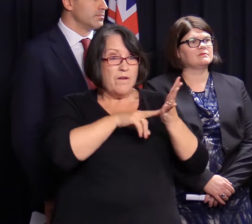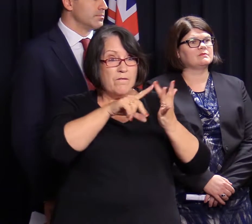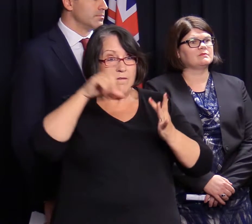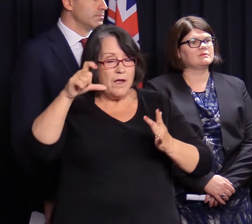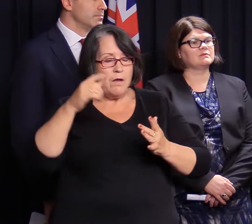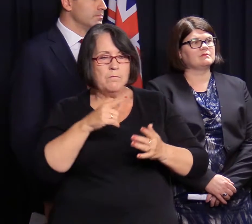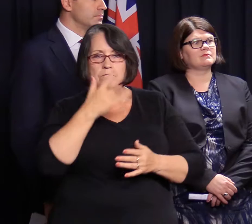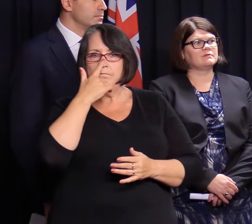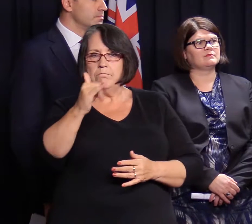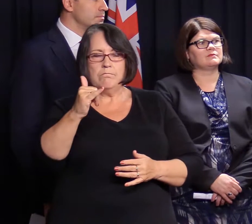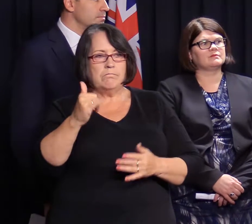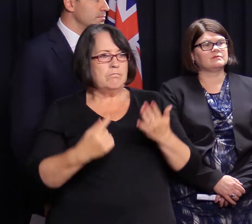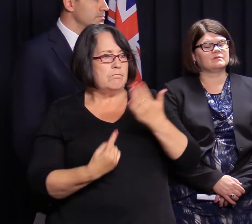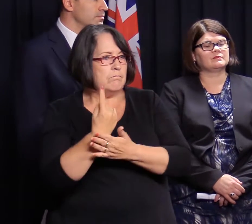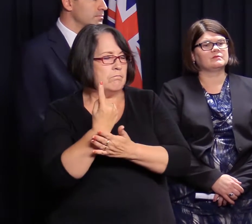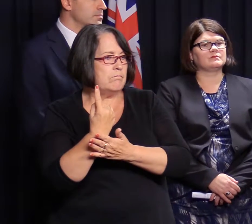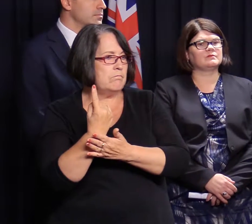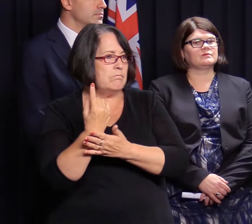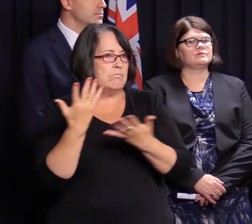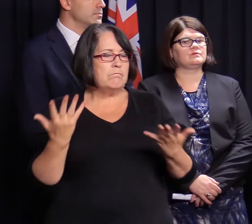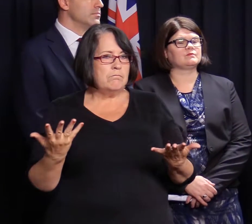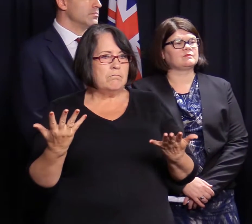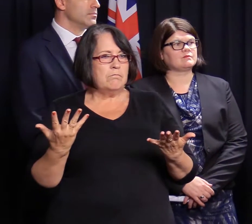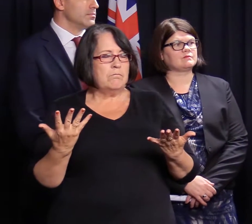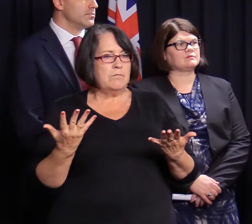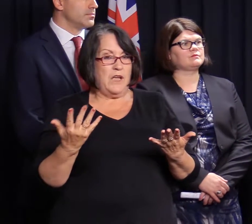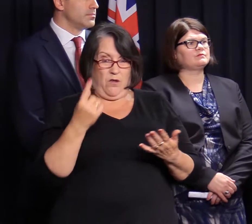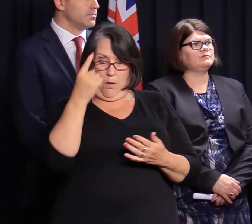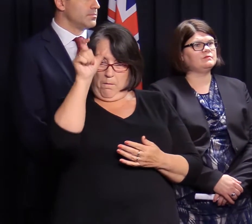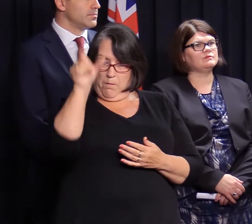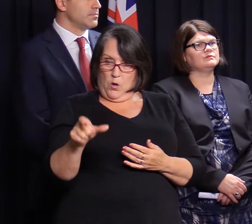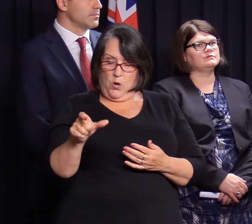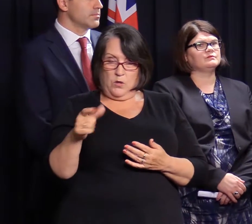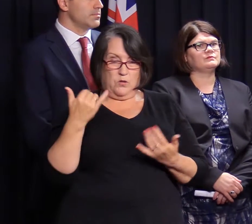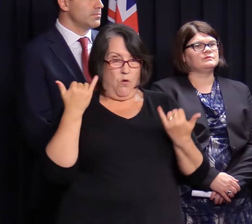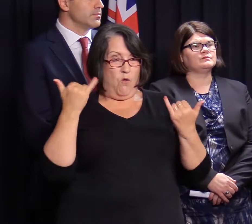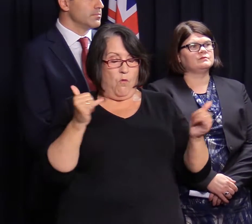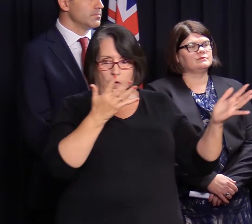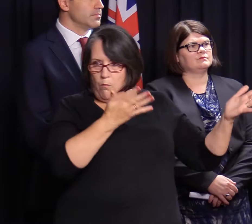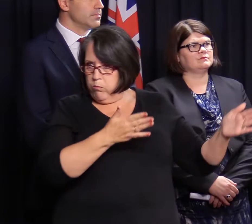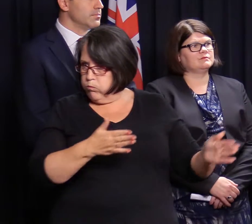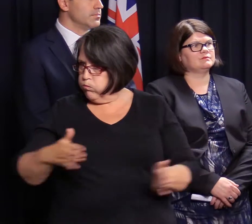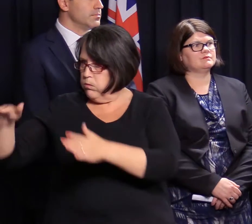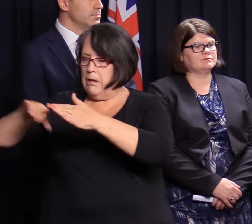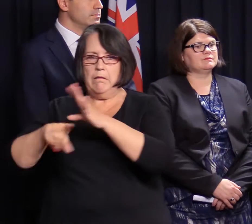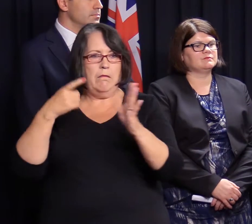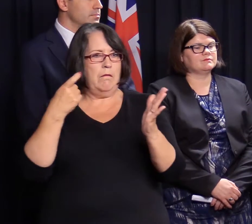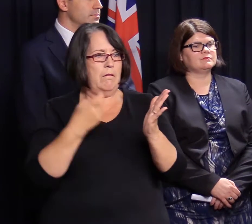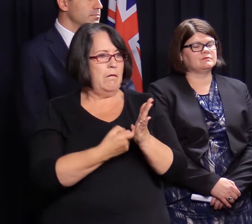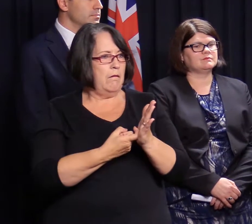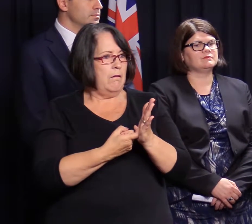of an unfortunate case of an individual being swept down a stream in his vehicle. And